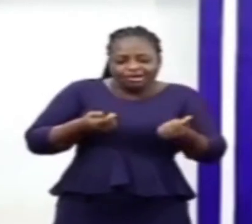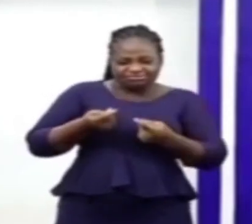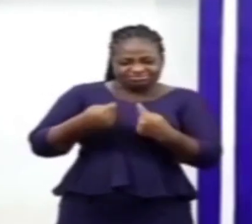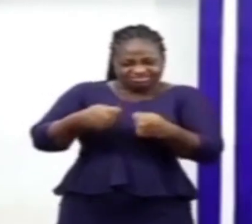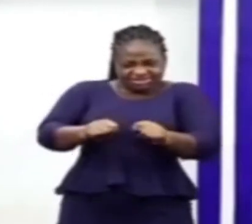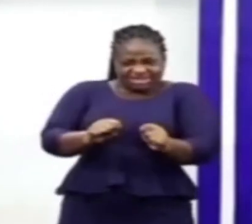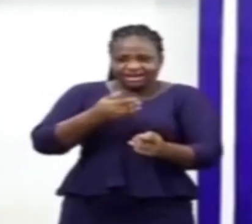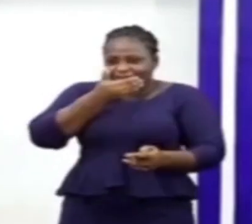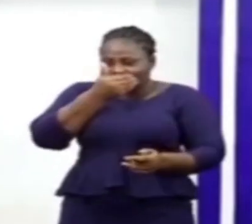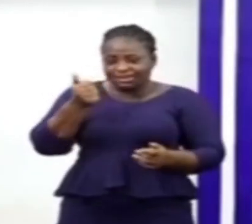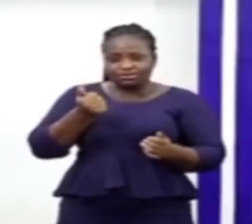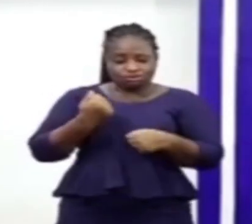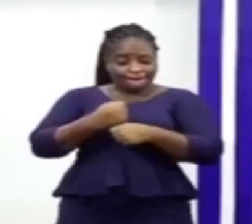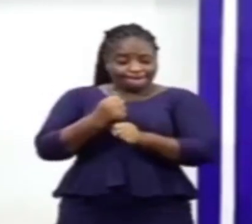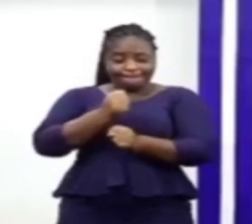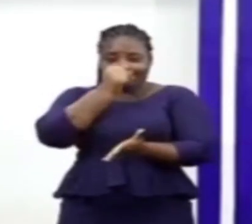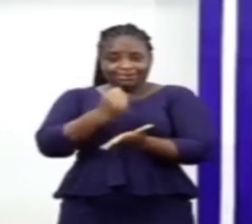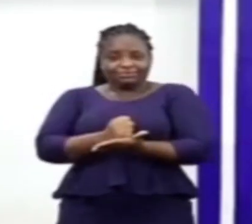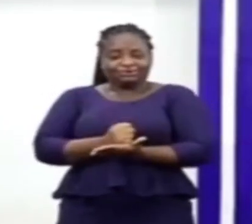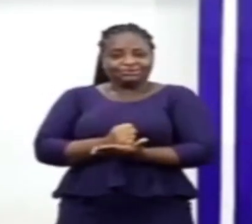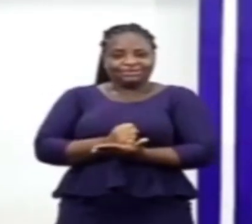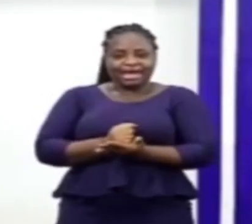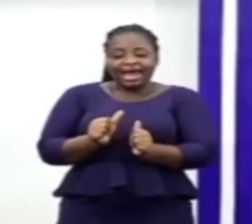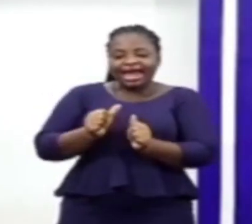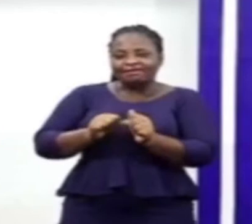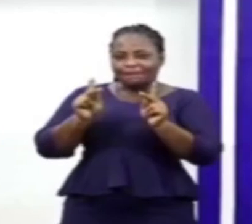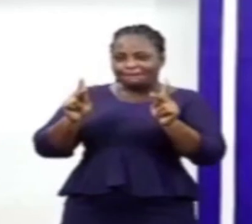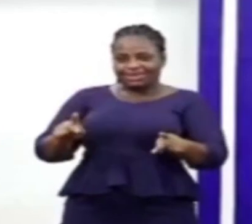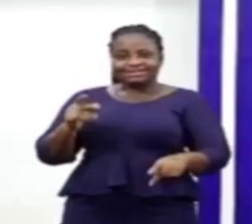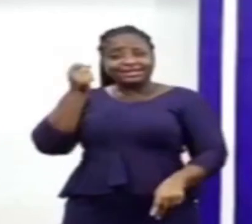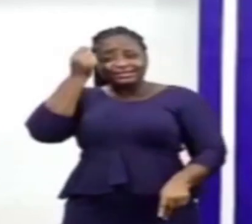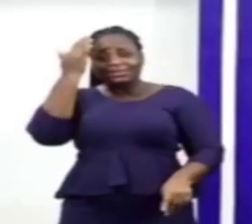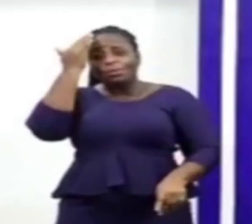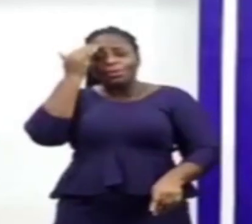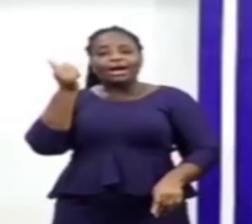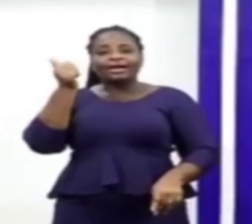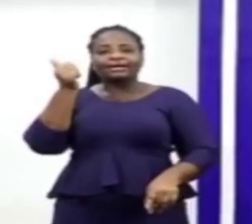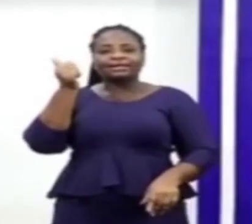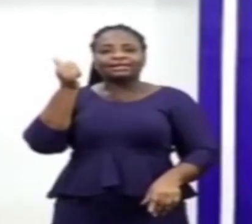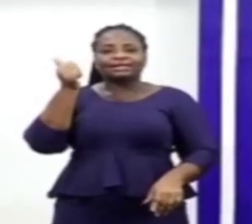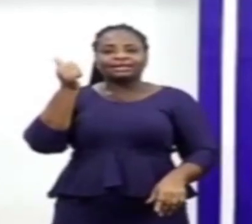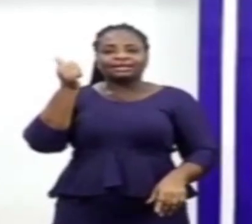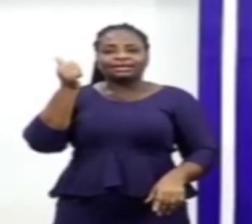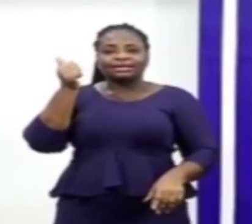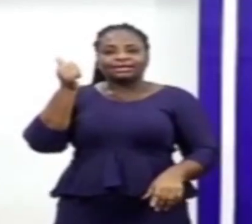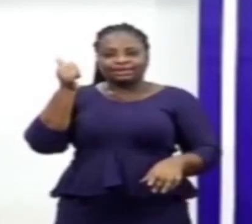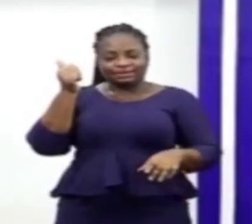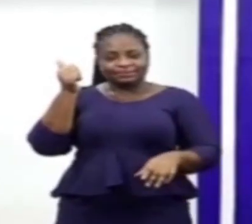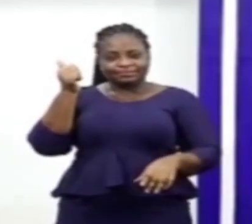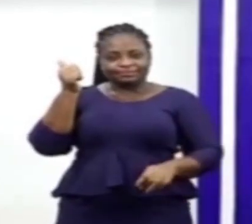best to make sure everybody understands why this